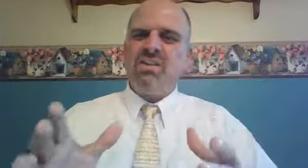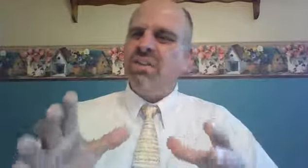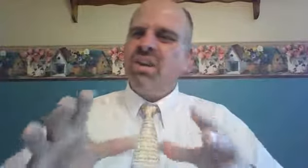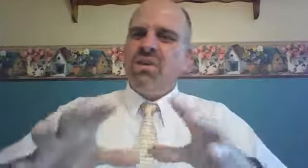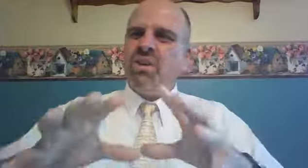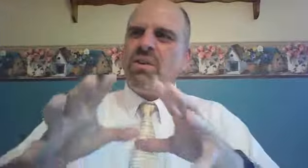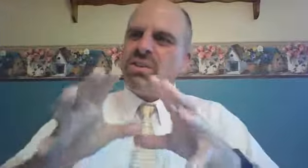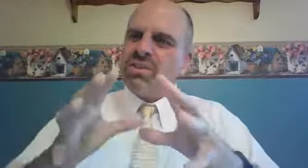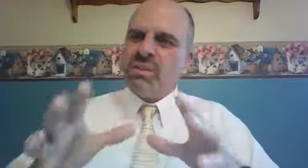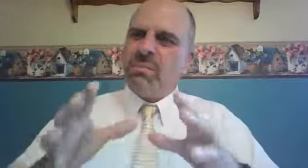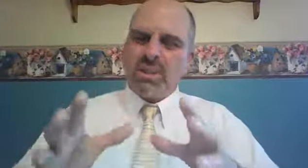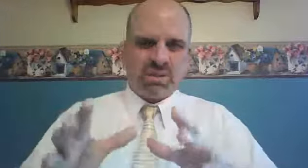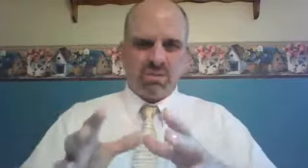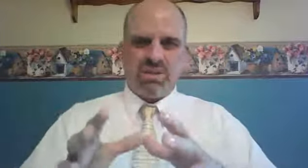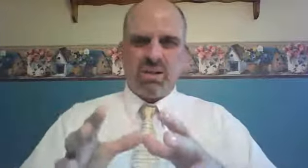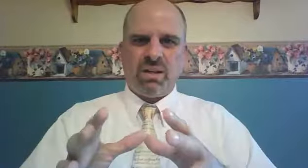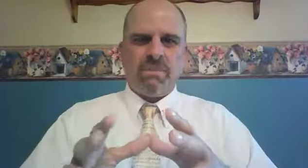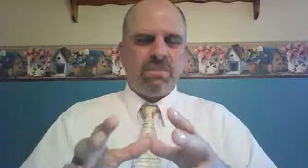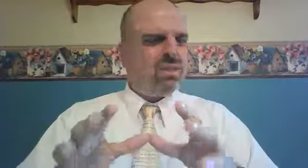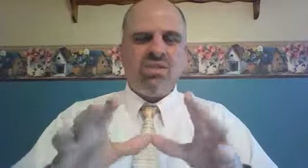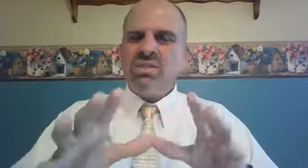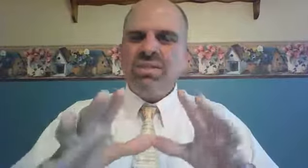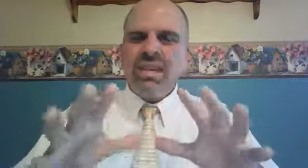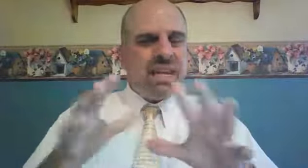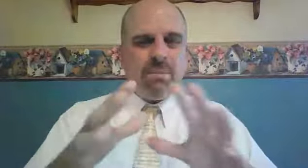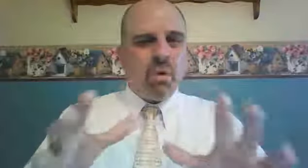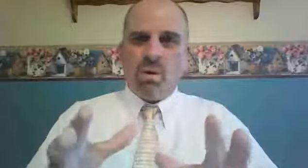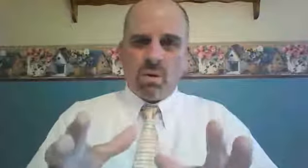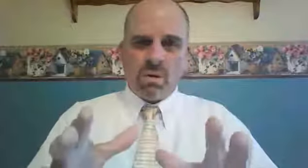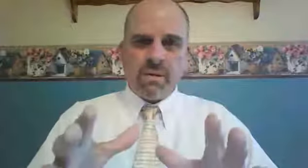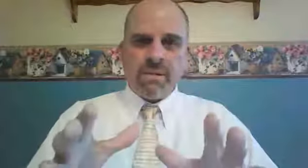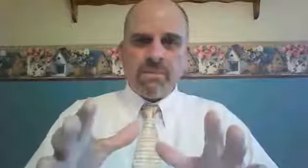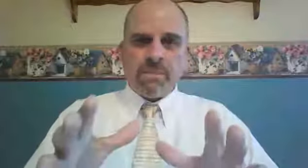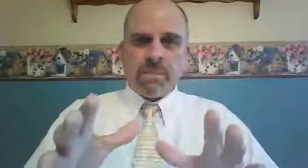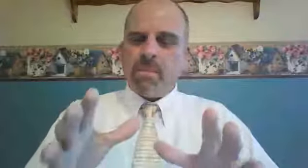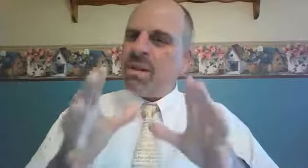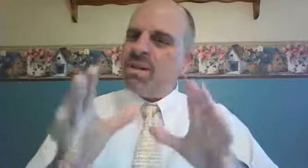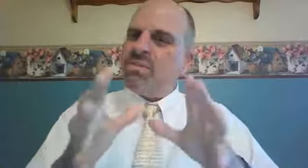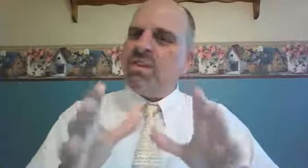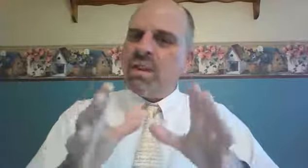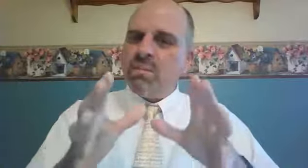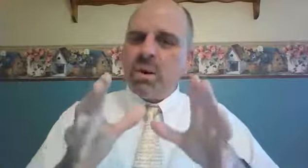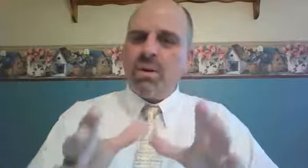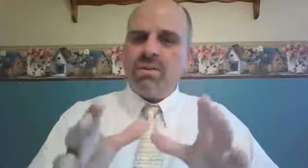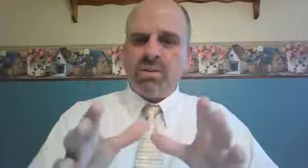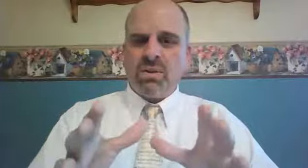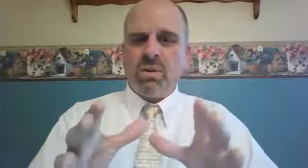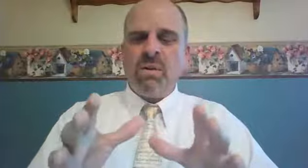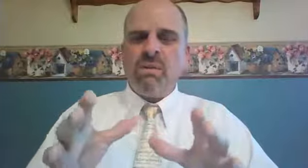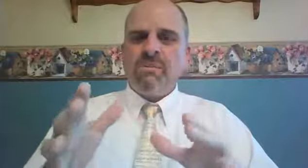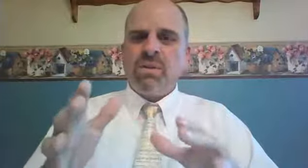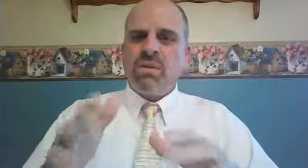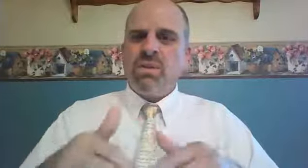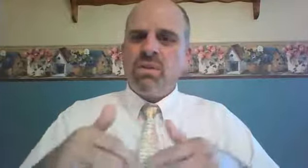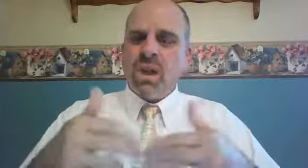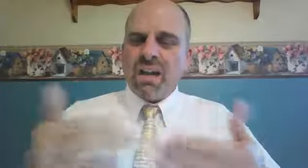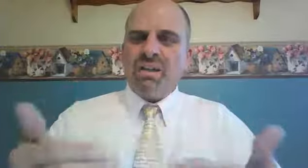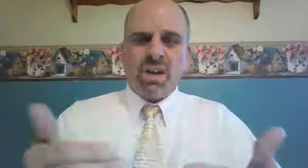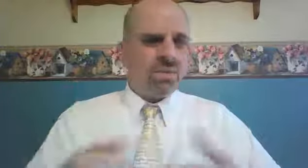days. There is a symbolism to it. This is nothing immoral, but it is very personal to uncover